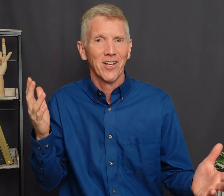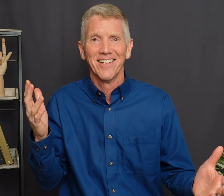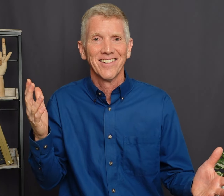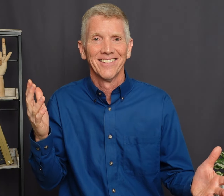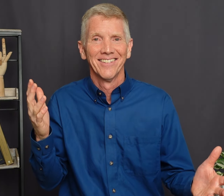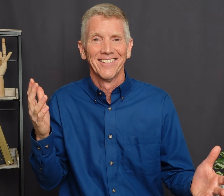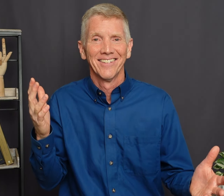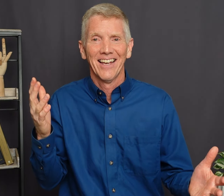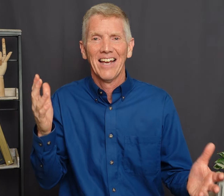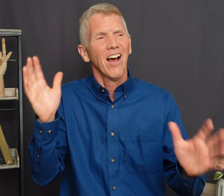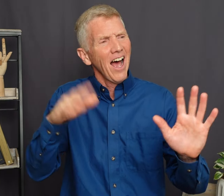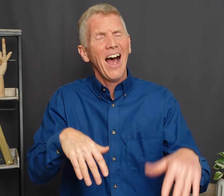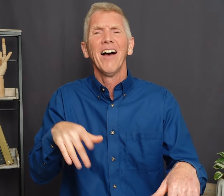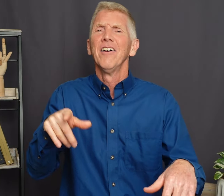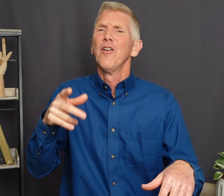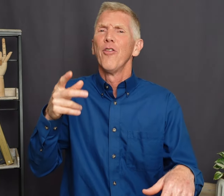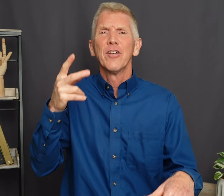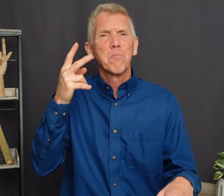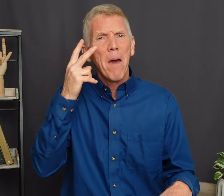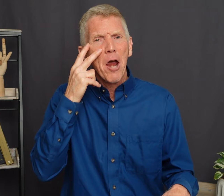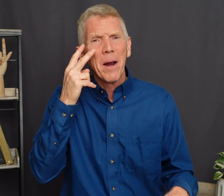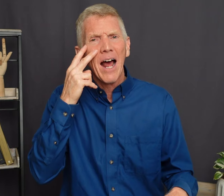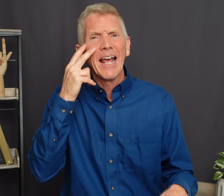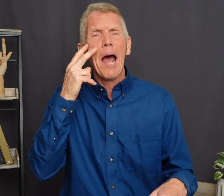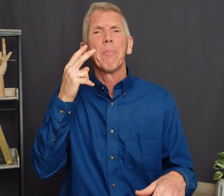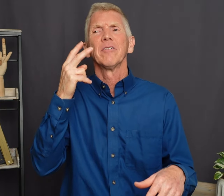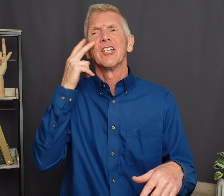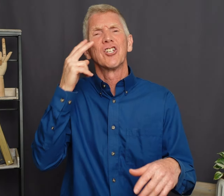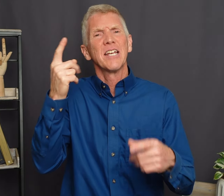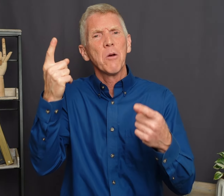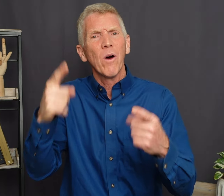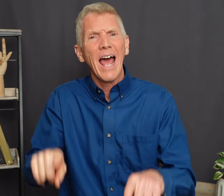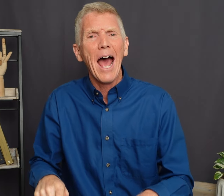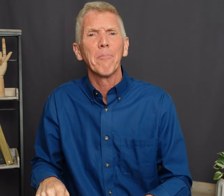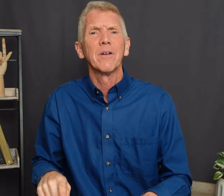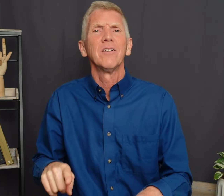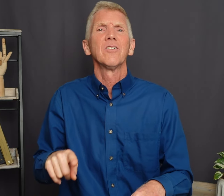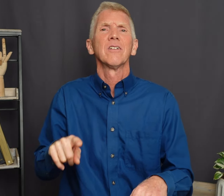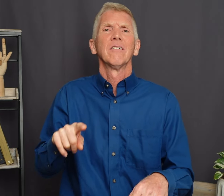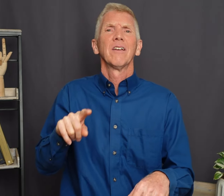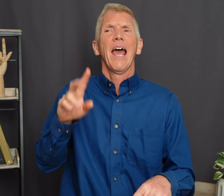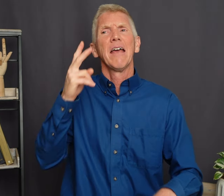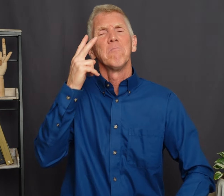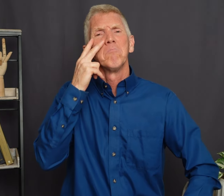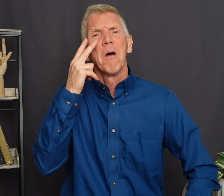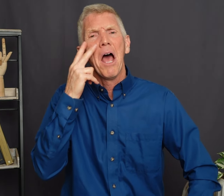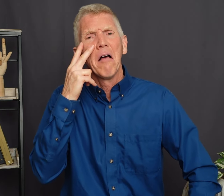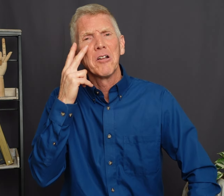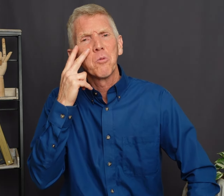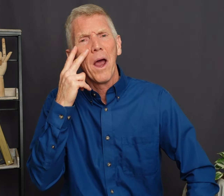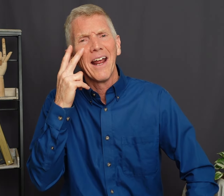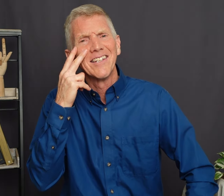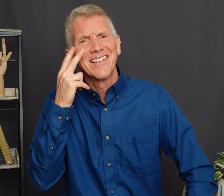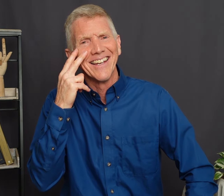sentence Okay Ah this may or may not happen Let's see what happens Okay Ah let's wait and see